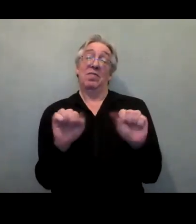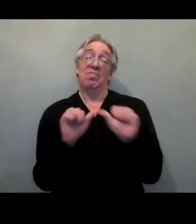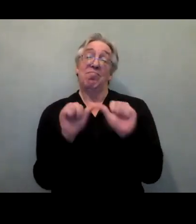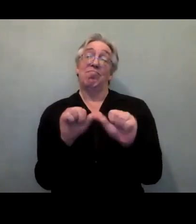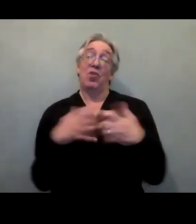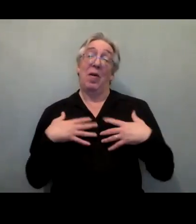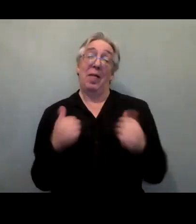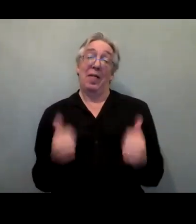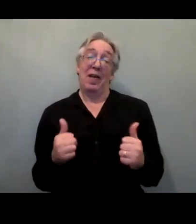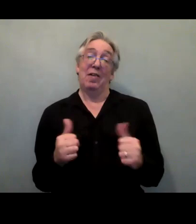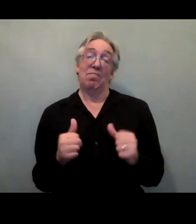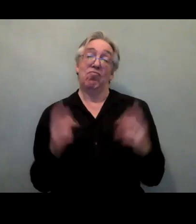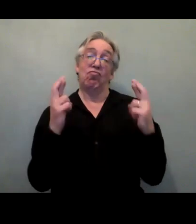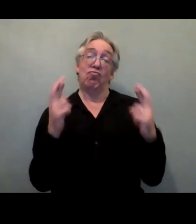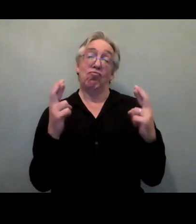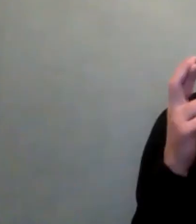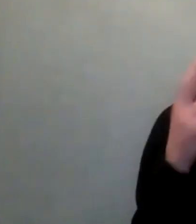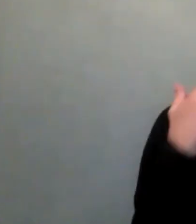you. You